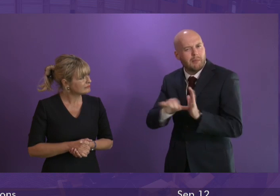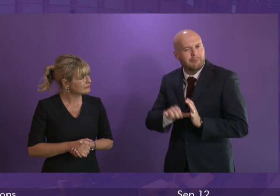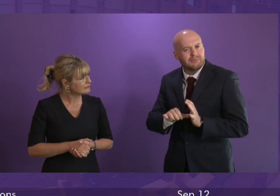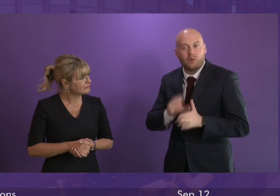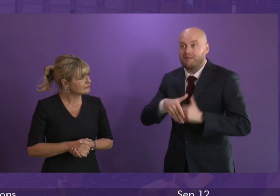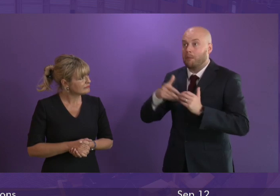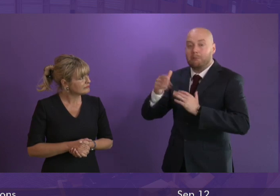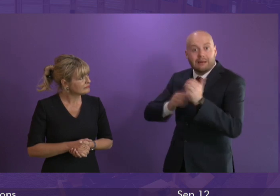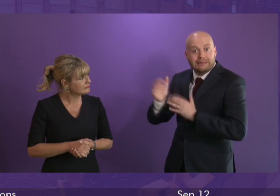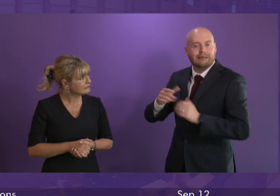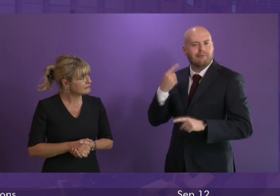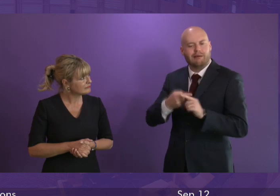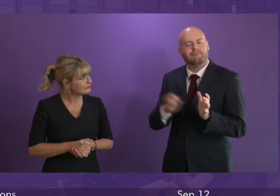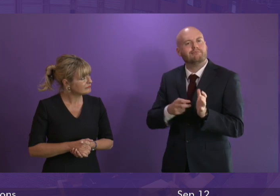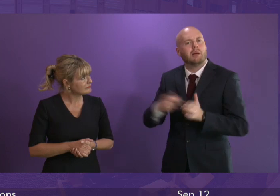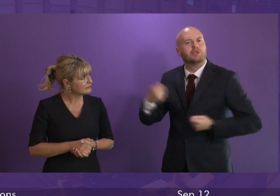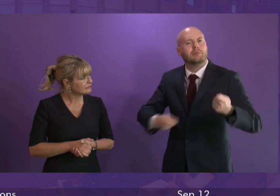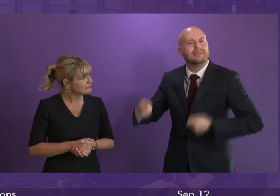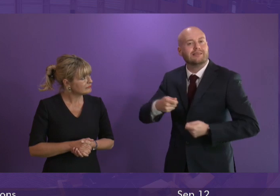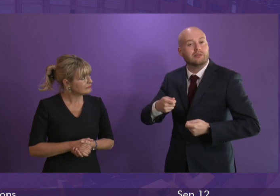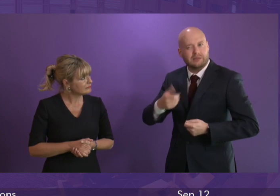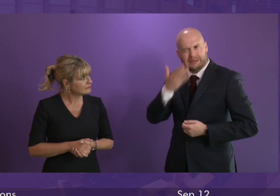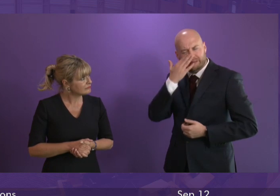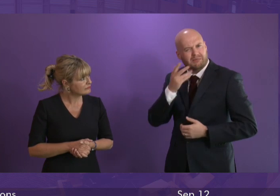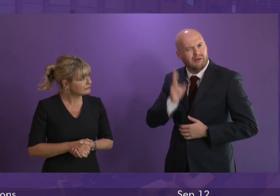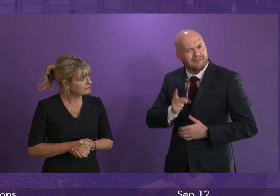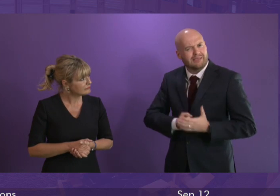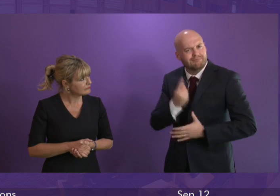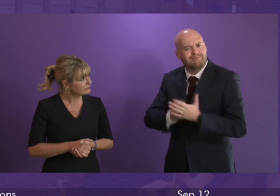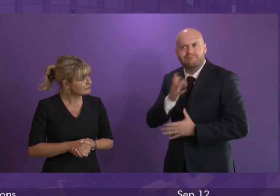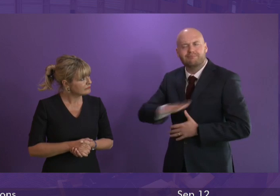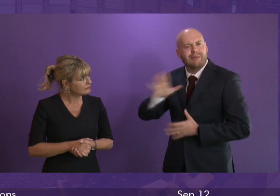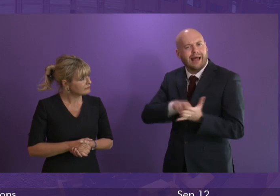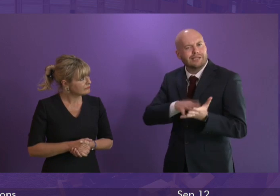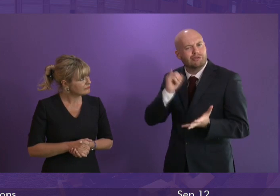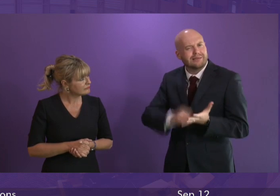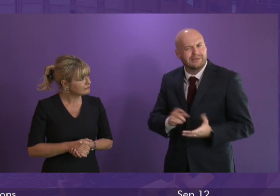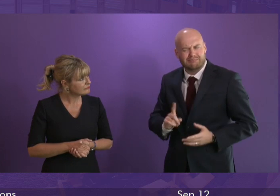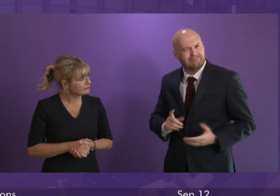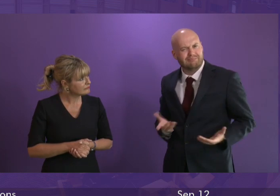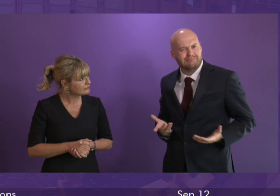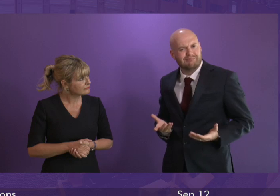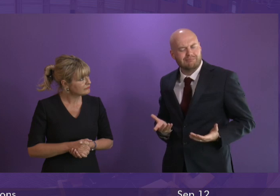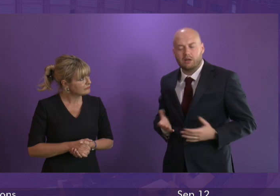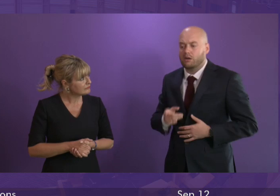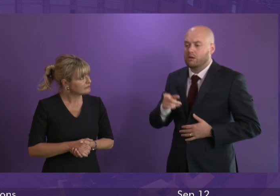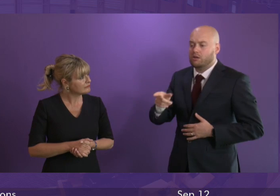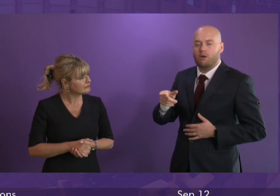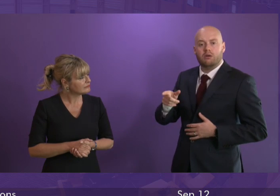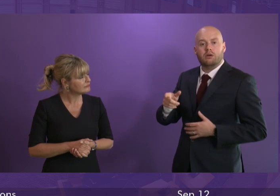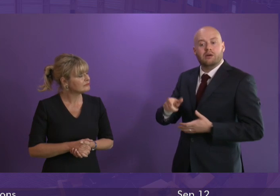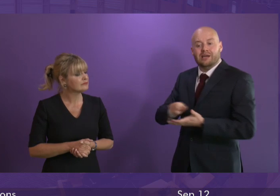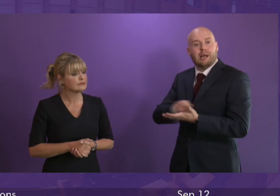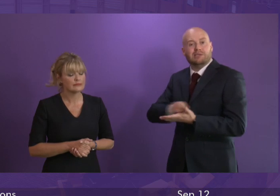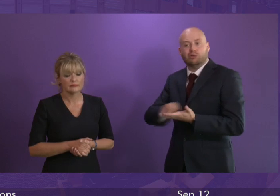the National Health Service in Scotland. The Cabinet Secretary, with her customary disdain, replied,